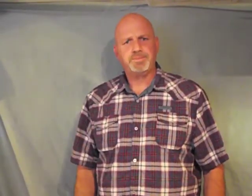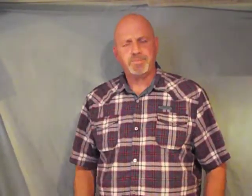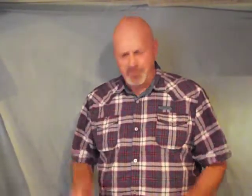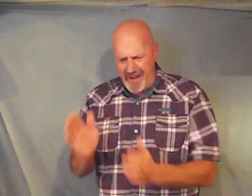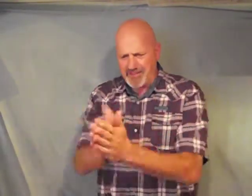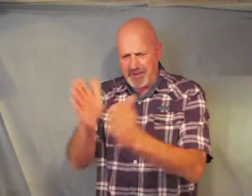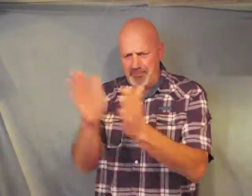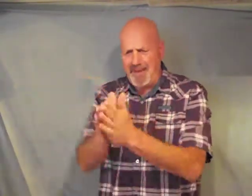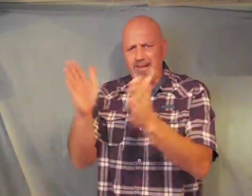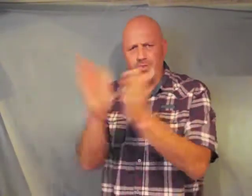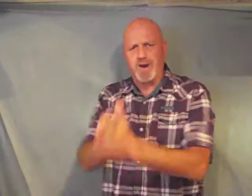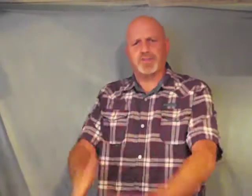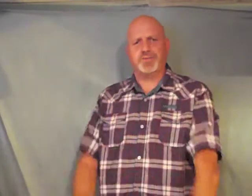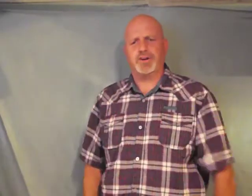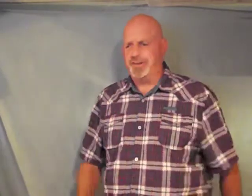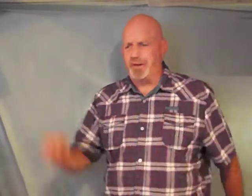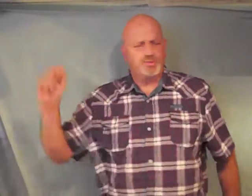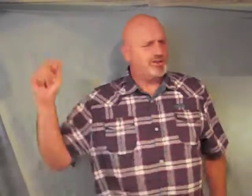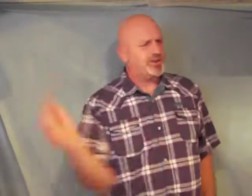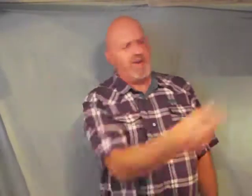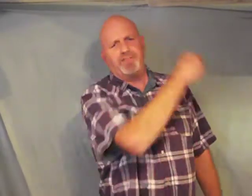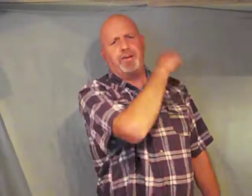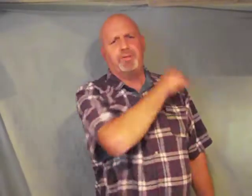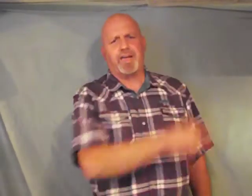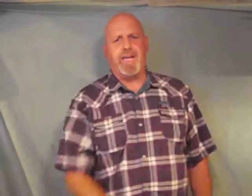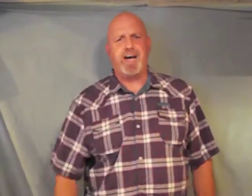make the man work for it don't just give him the cow